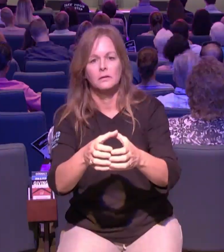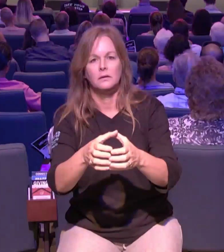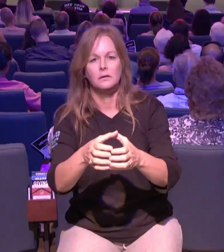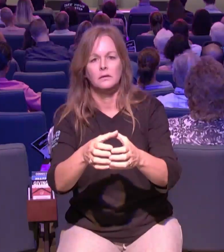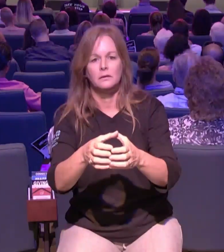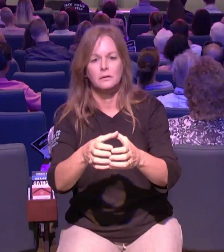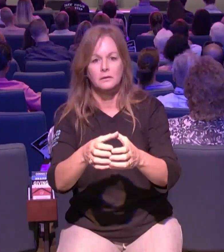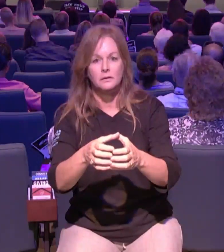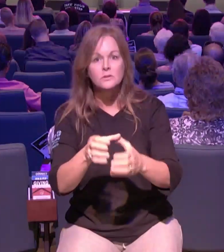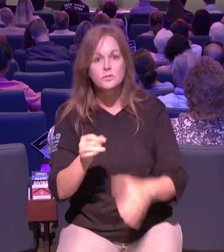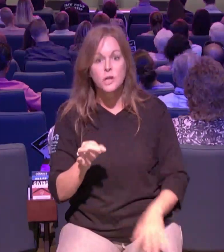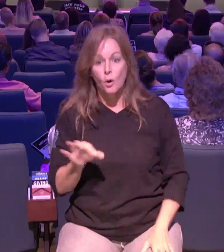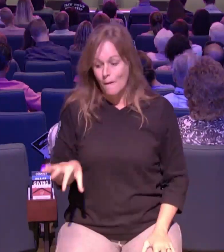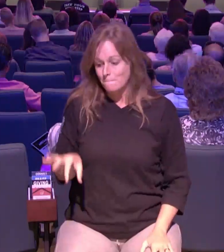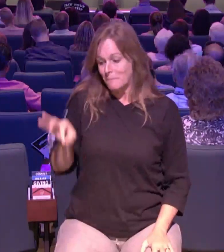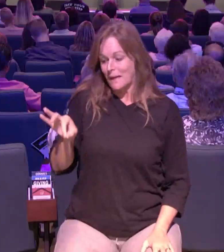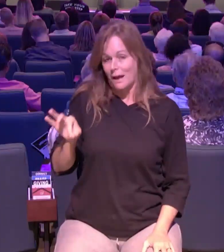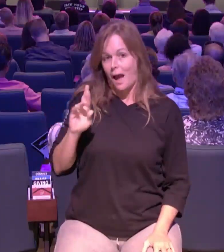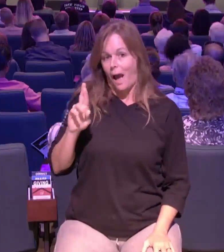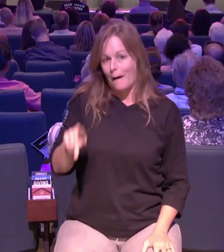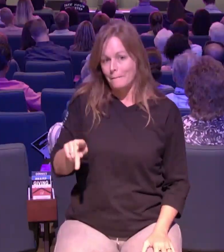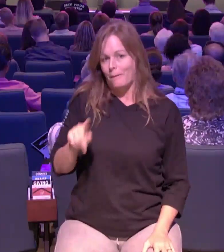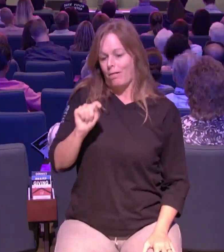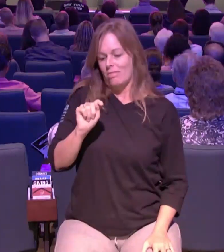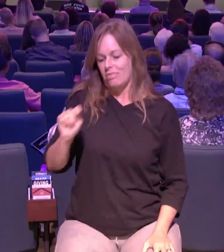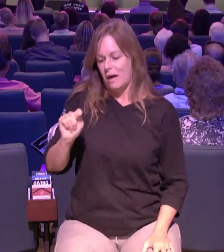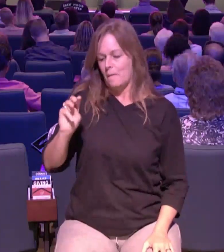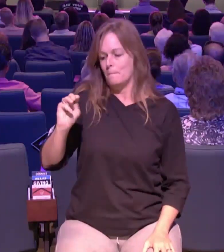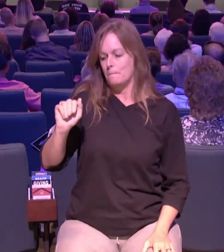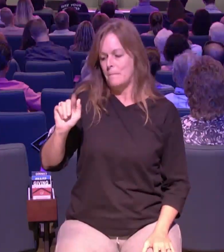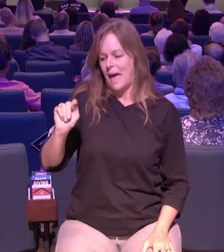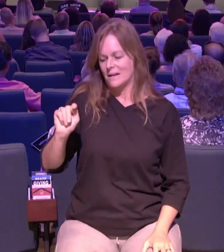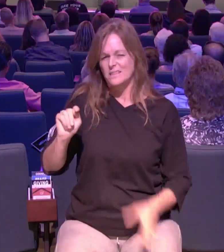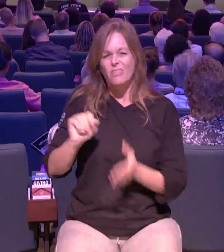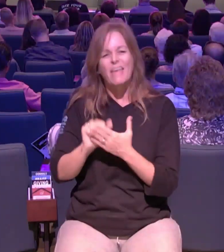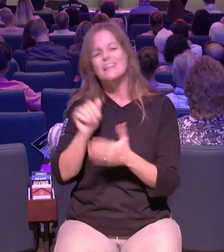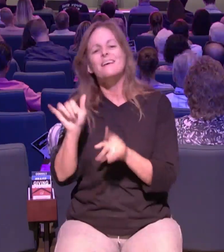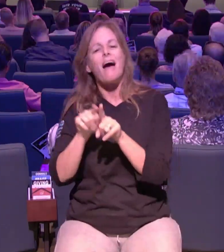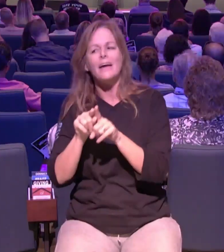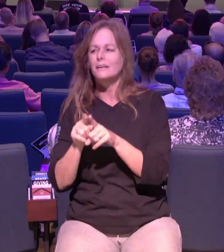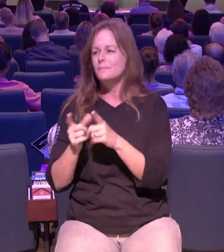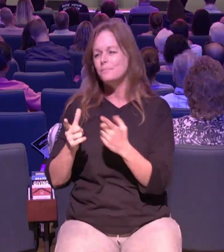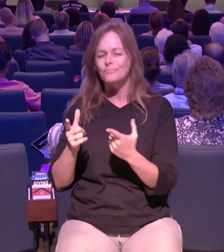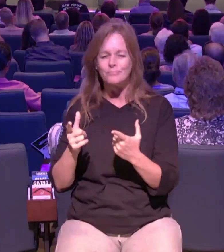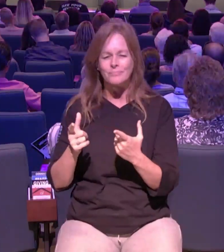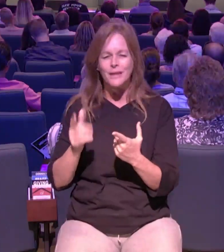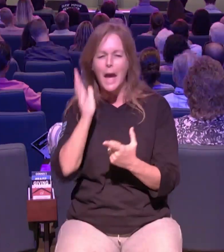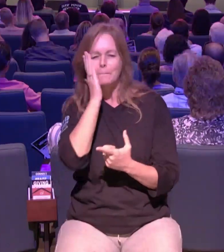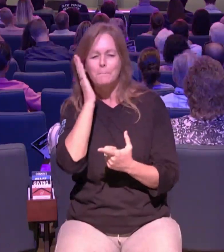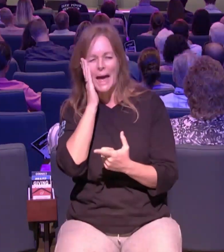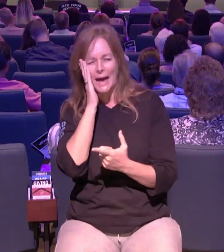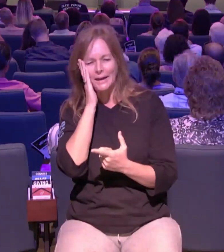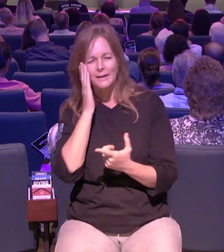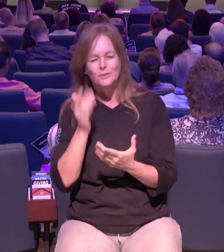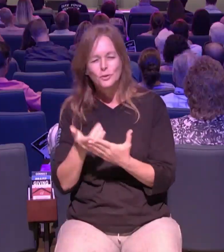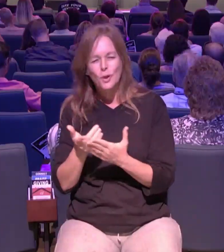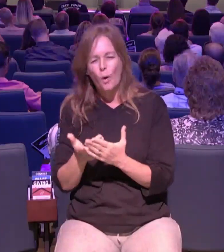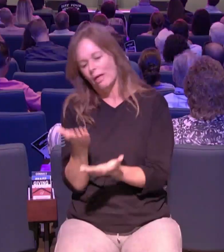corner of your mat the corner there's a corner that's got your name on it and it took all four of those guys to pick up this mat and carry this